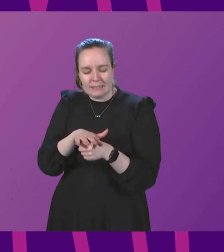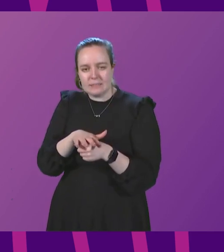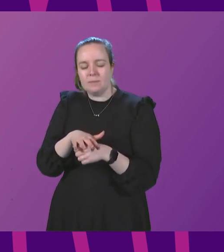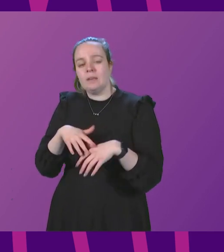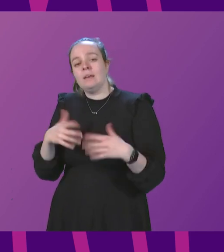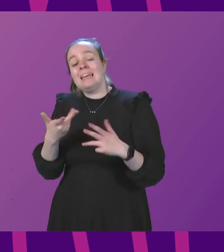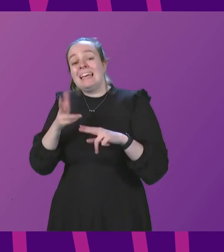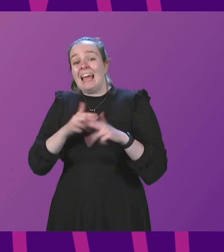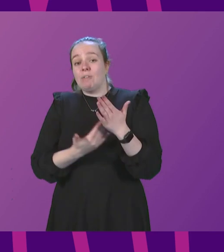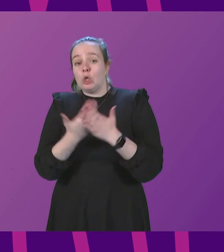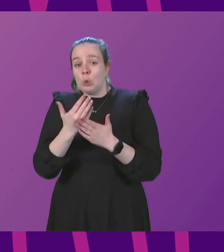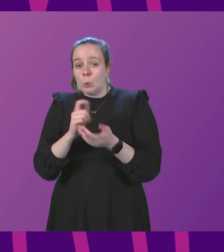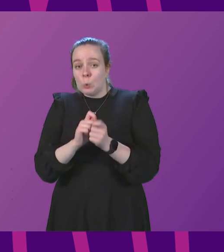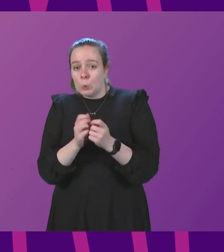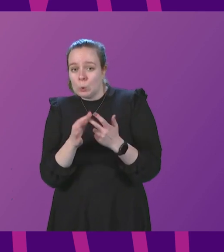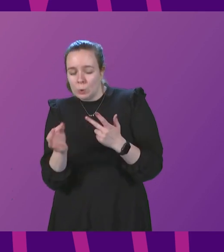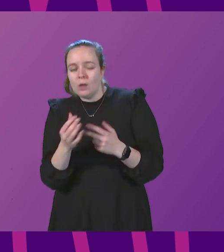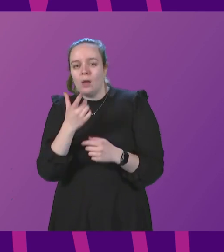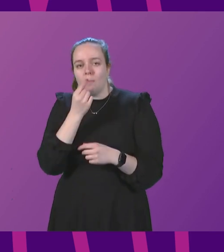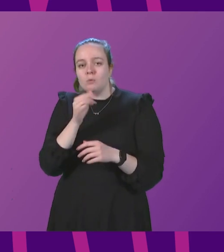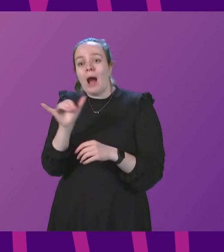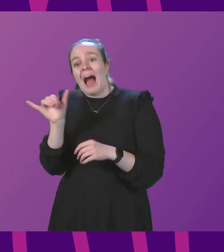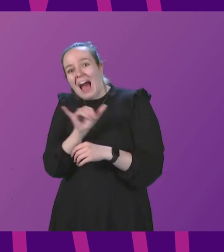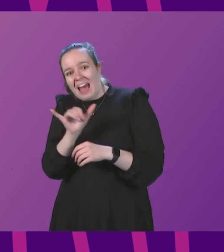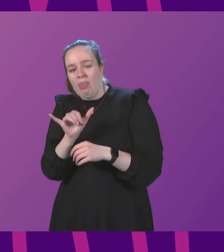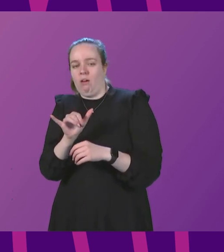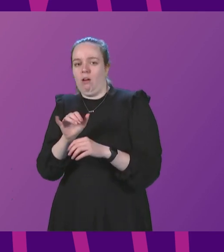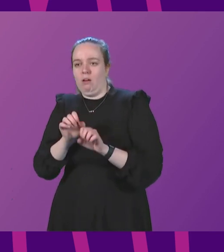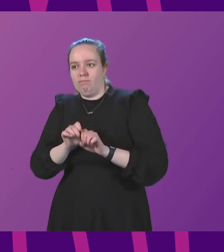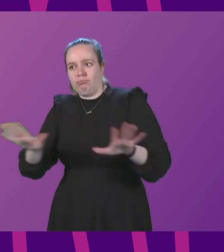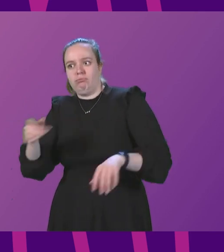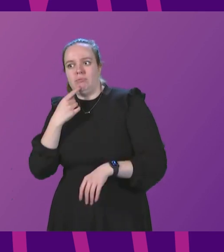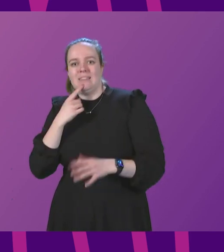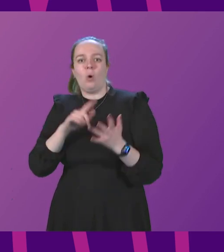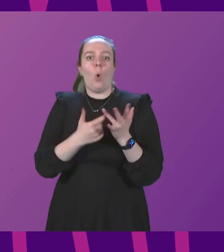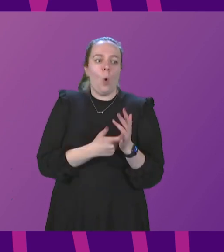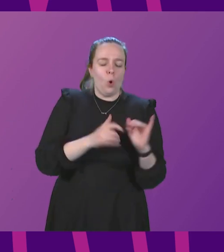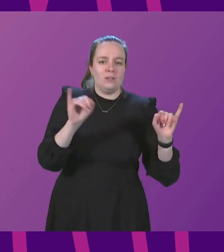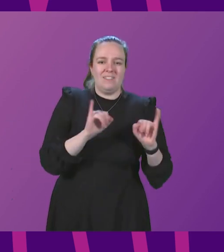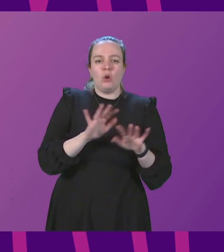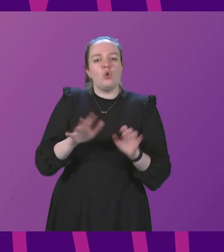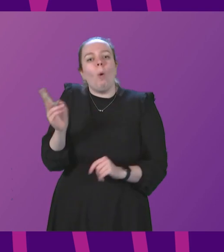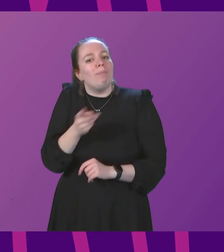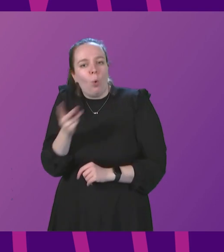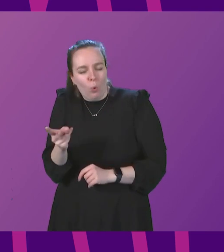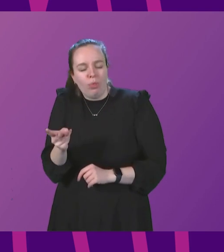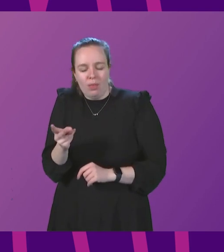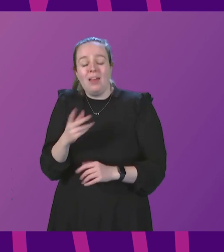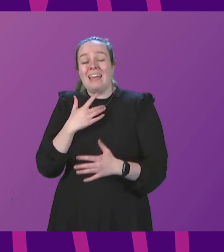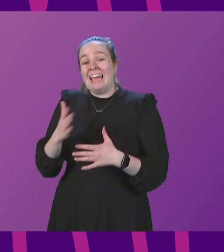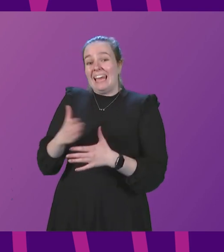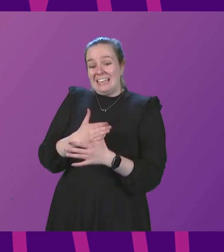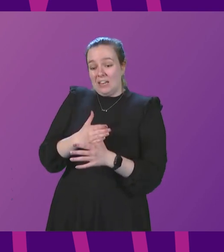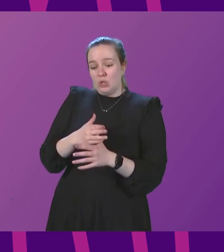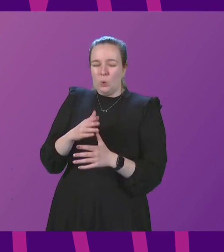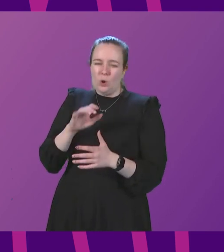though, was either more transmissible or more severe, but not both, as is the case with Omicron, the initial threat assessment would